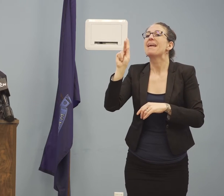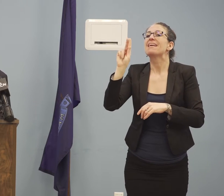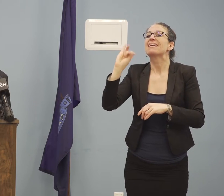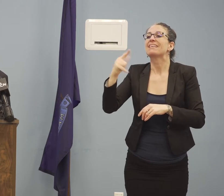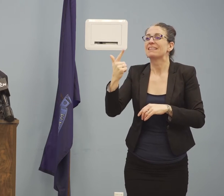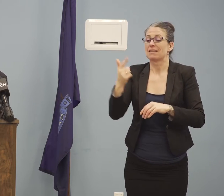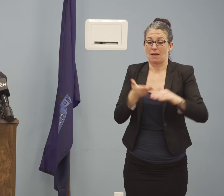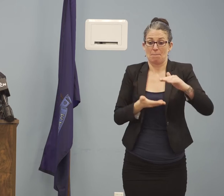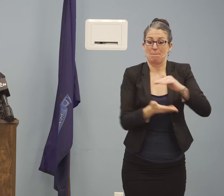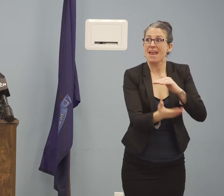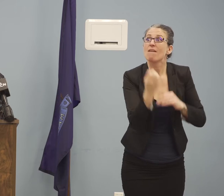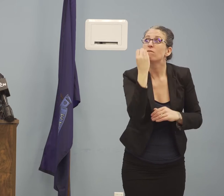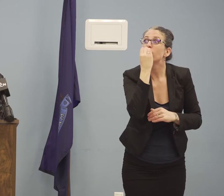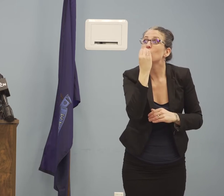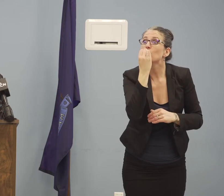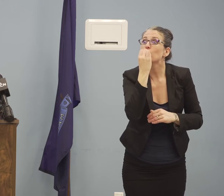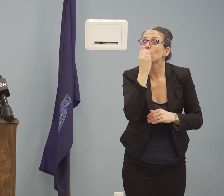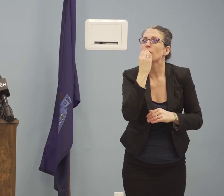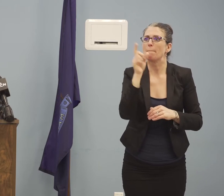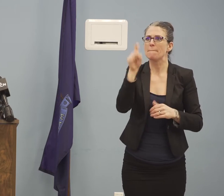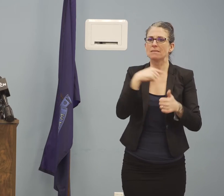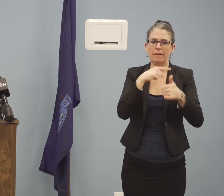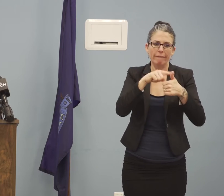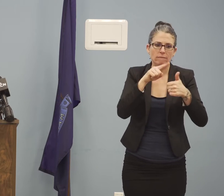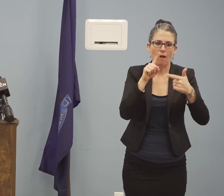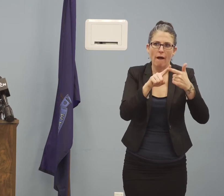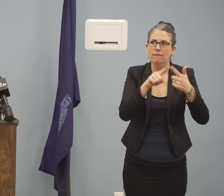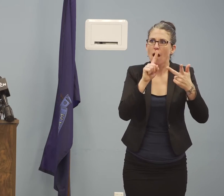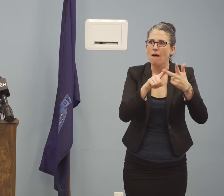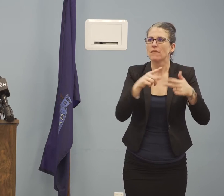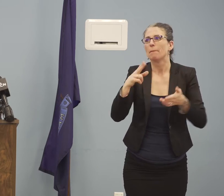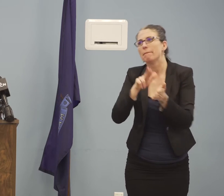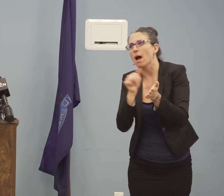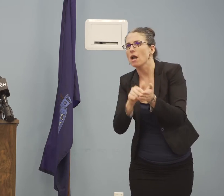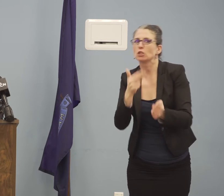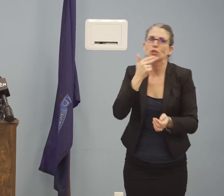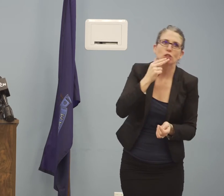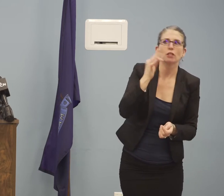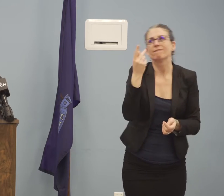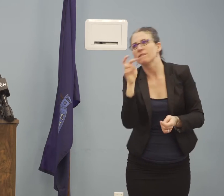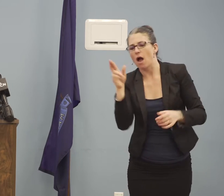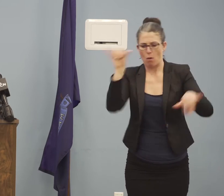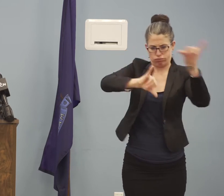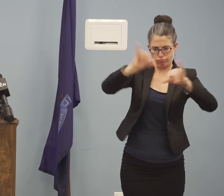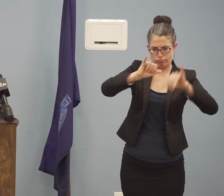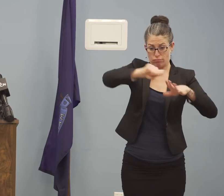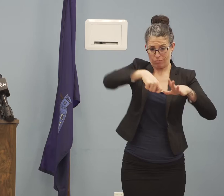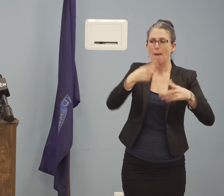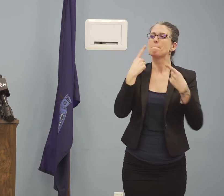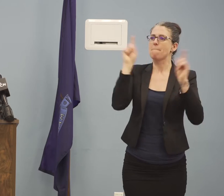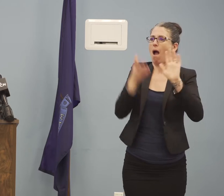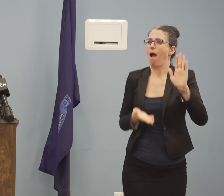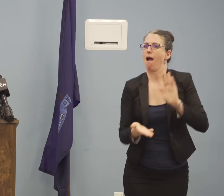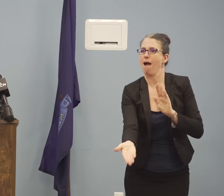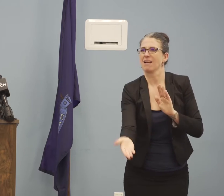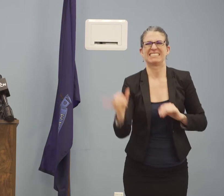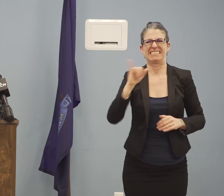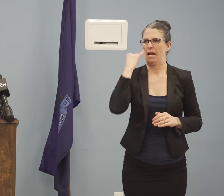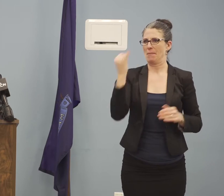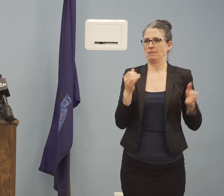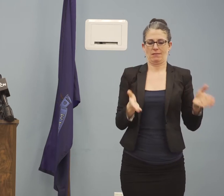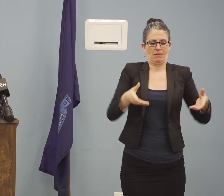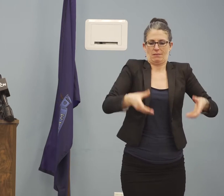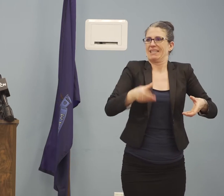necessary. Across the country, in recent days, my counterparts have been in discussions with the U.S. CDC